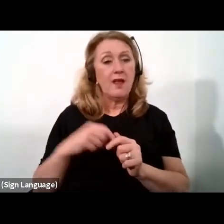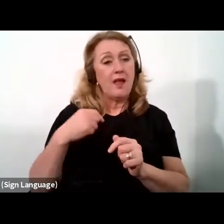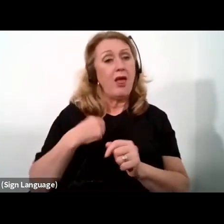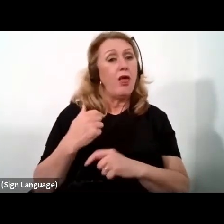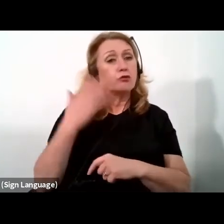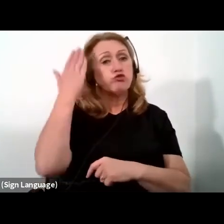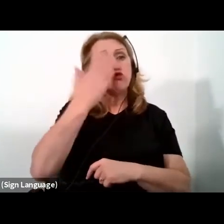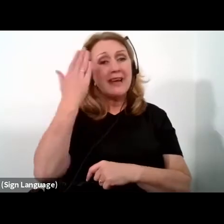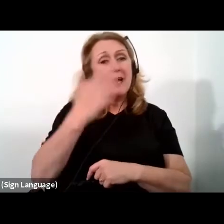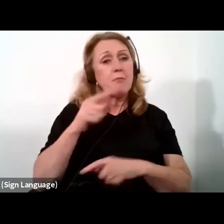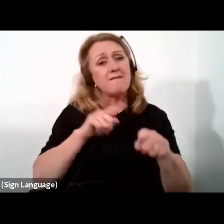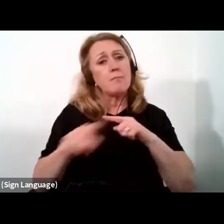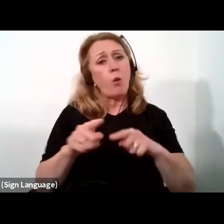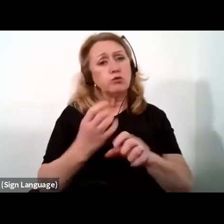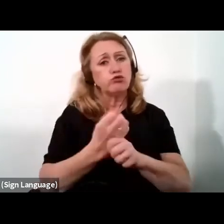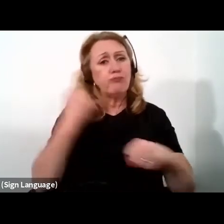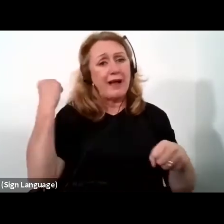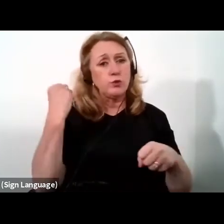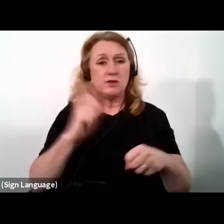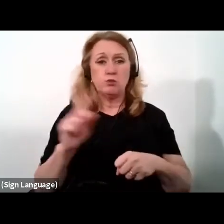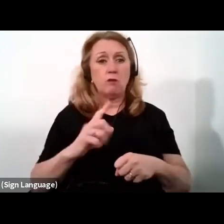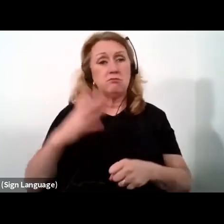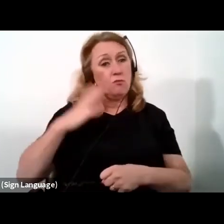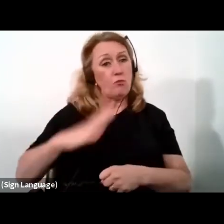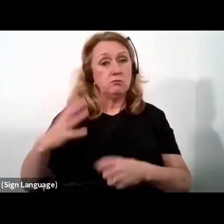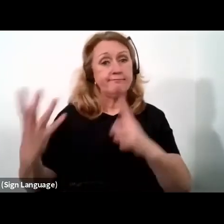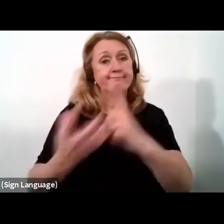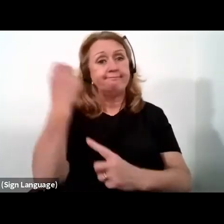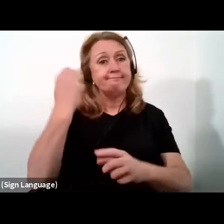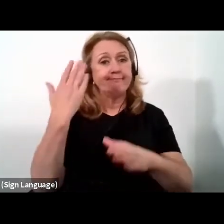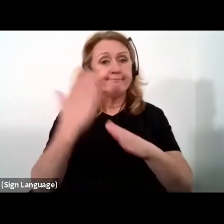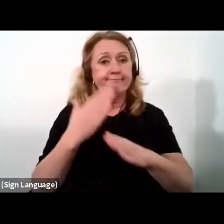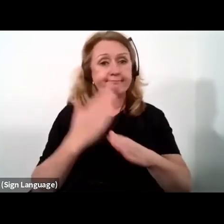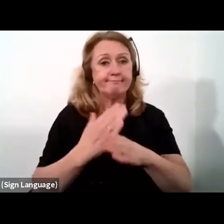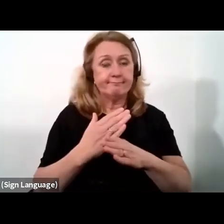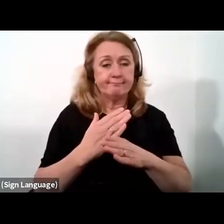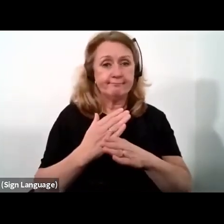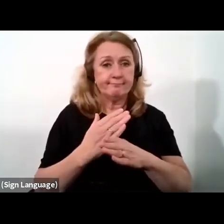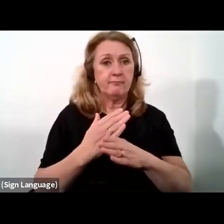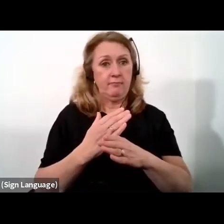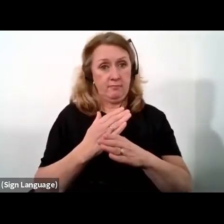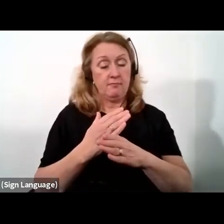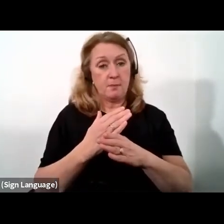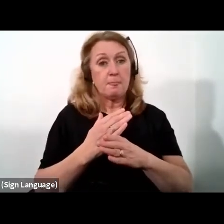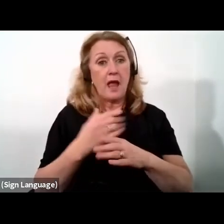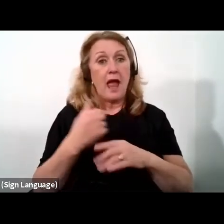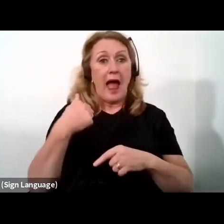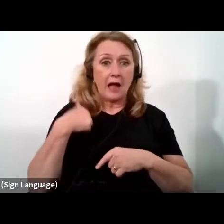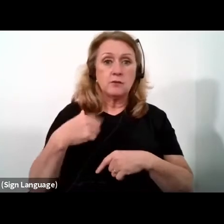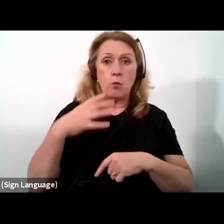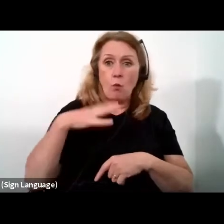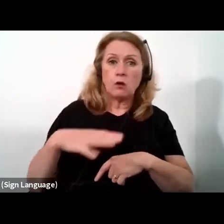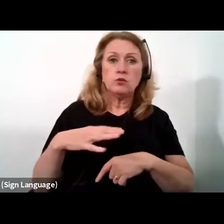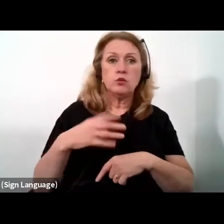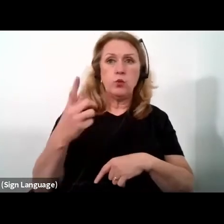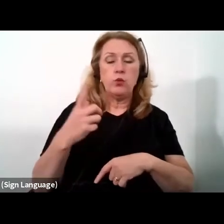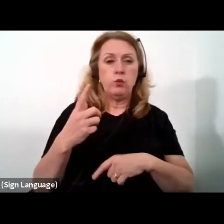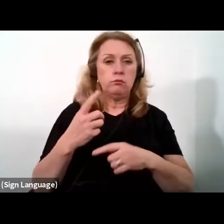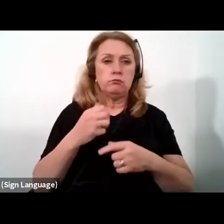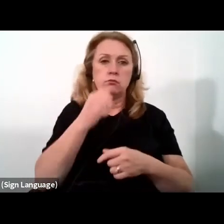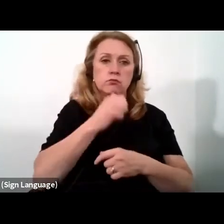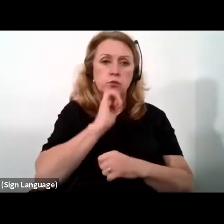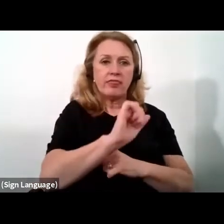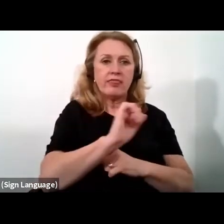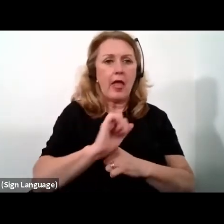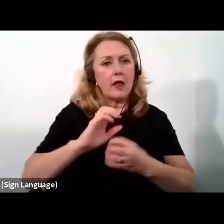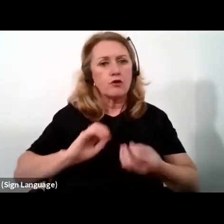graduates is to find a job, instead of fostering entrepreneurship and drawing on their creativity and animal